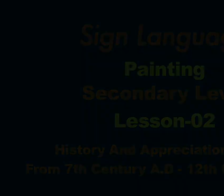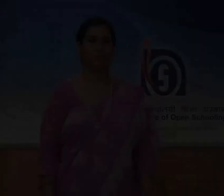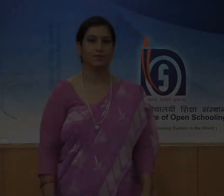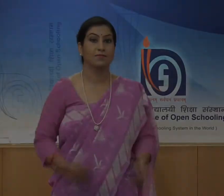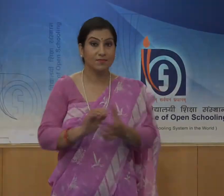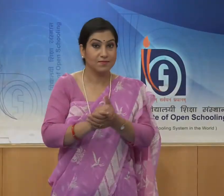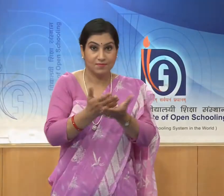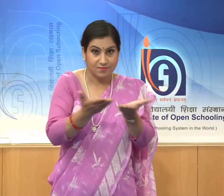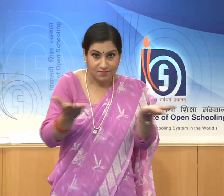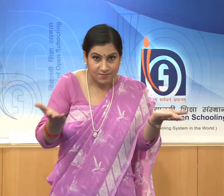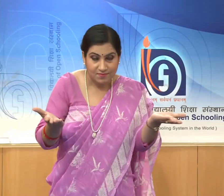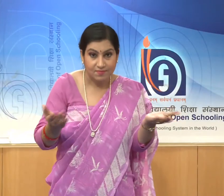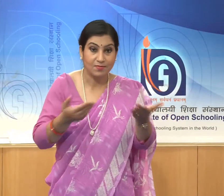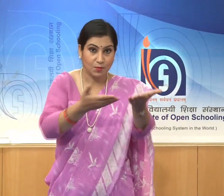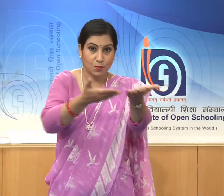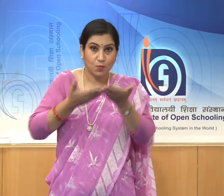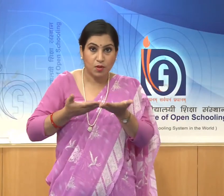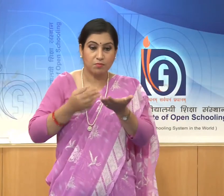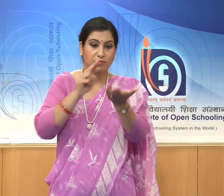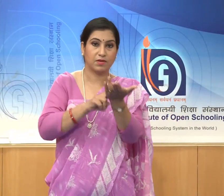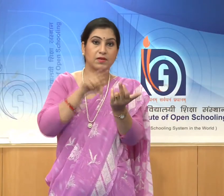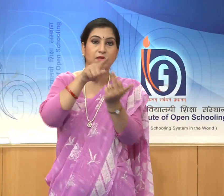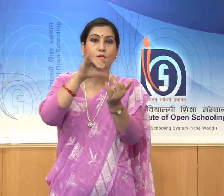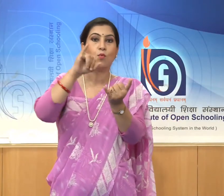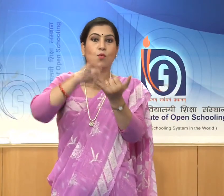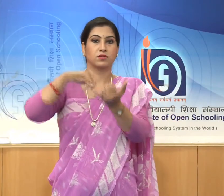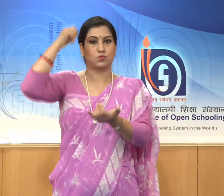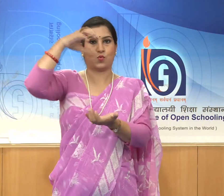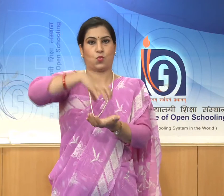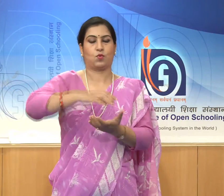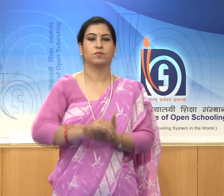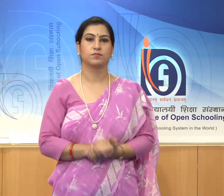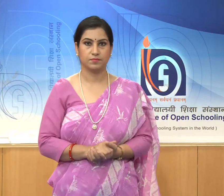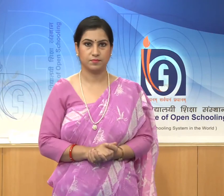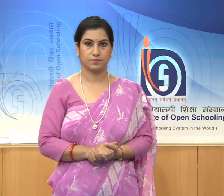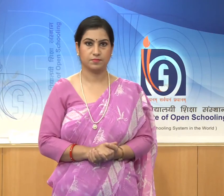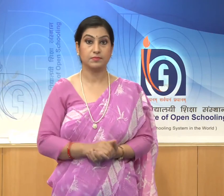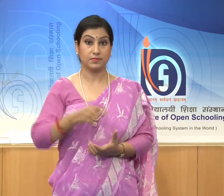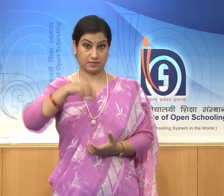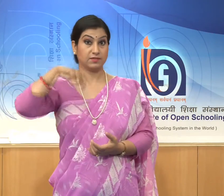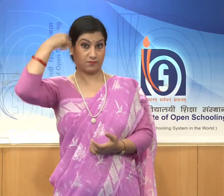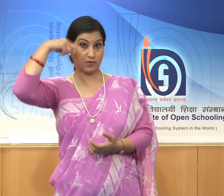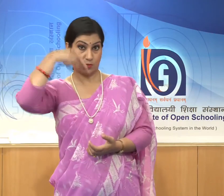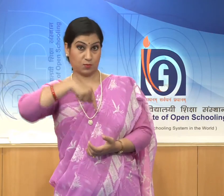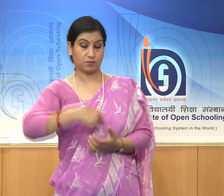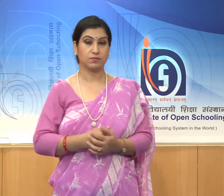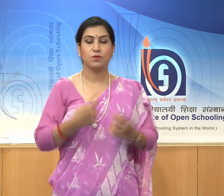N friends, welcome to the N.I.O.S. Studio. In this video,